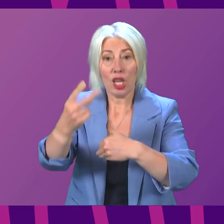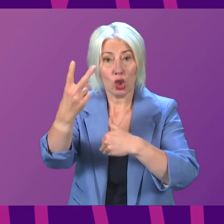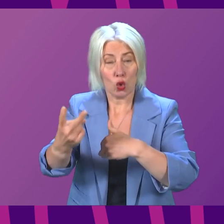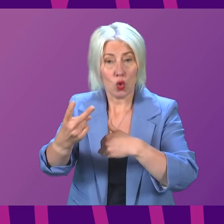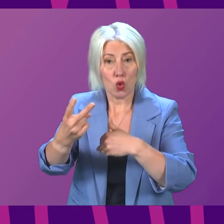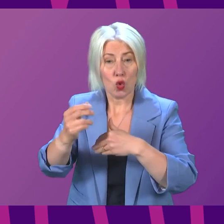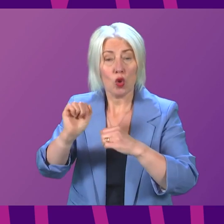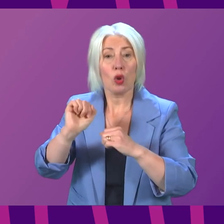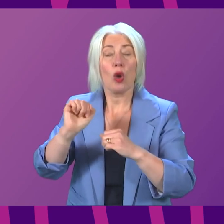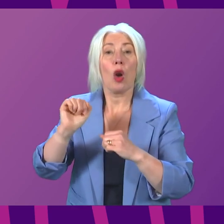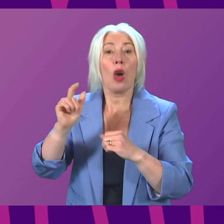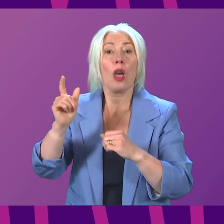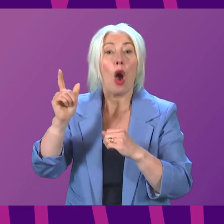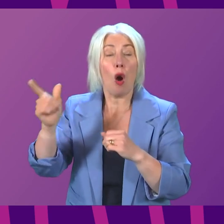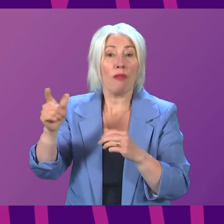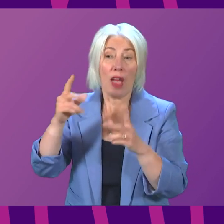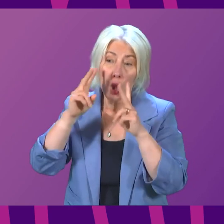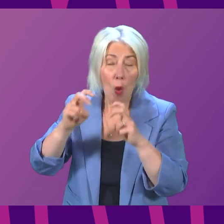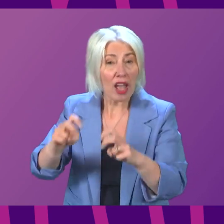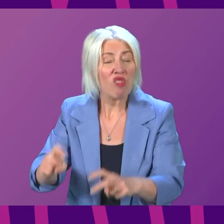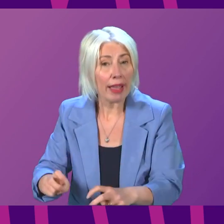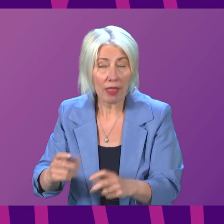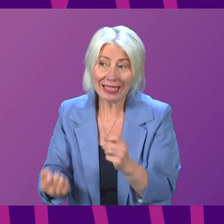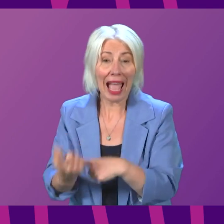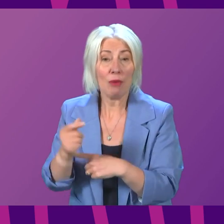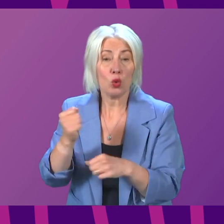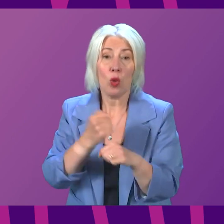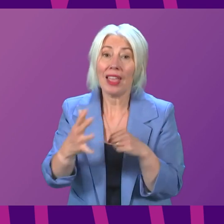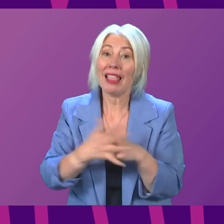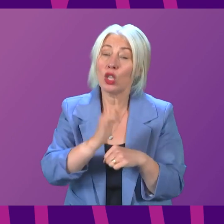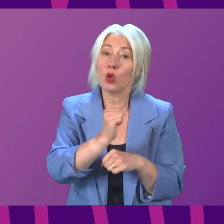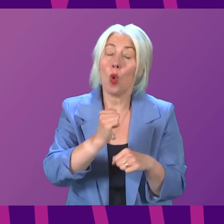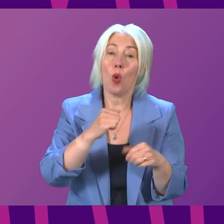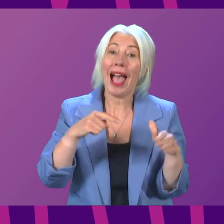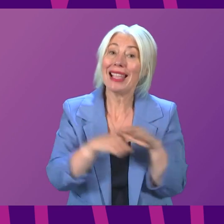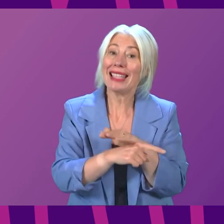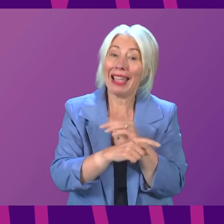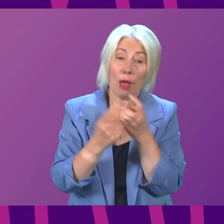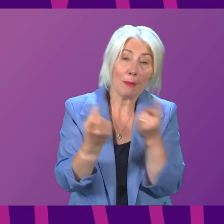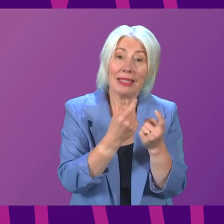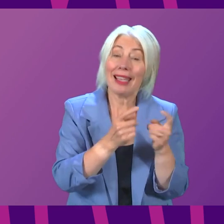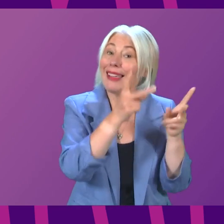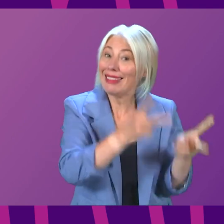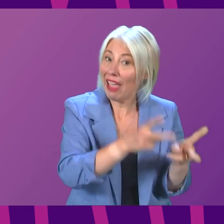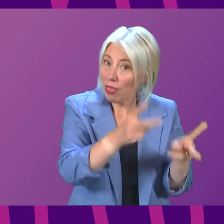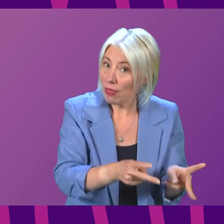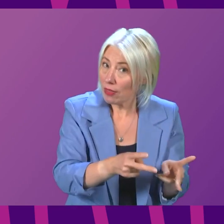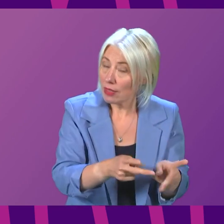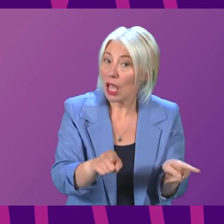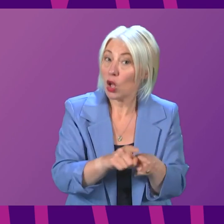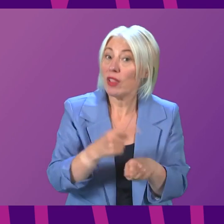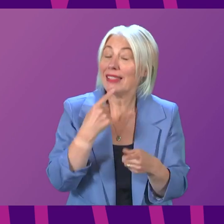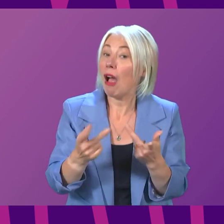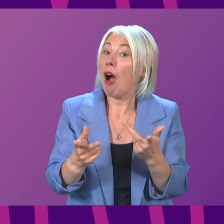Kennedy QC's inquiry into the Glasgow asylum seeker deaths and signal her expectation that other